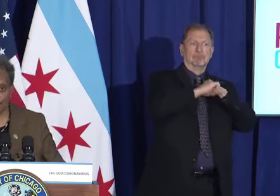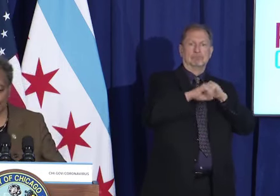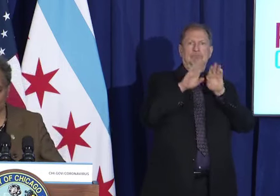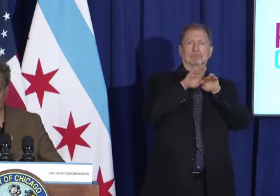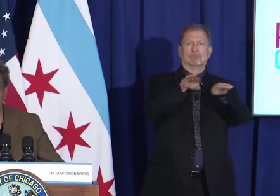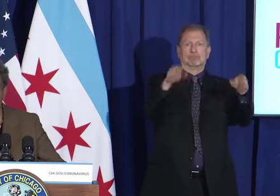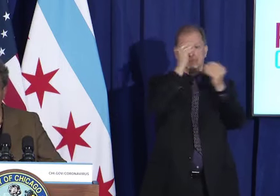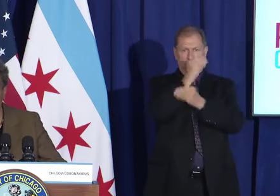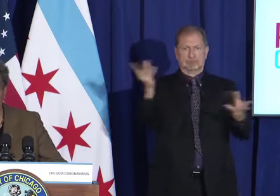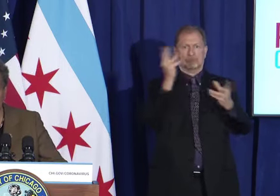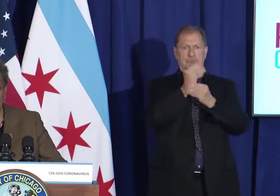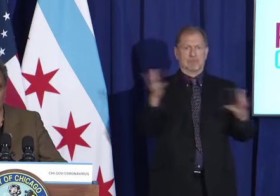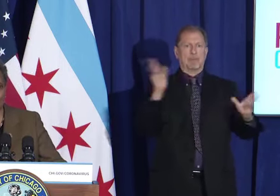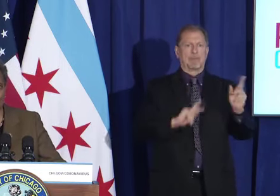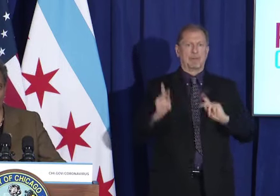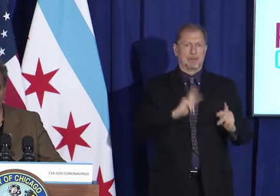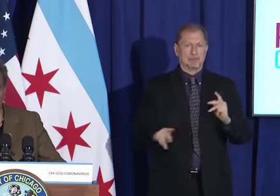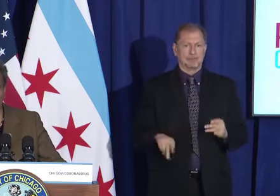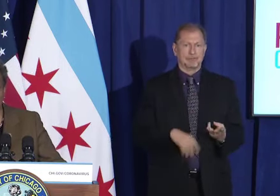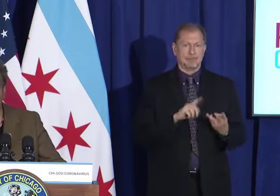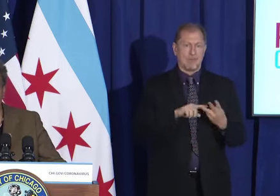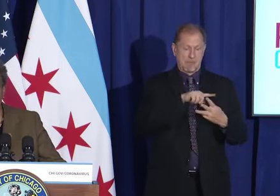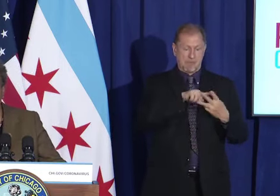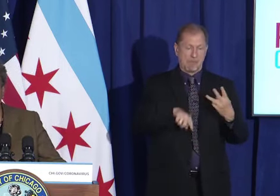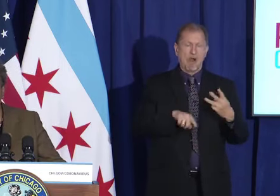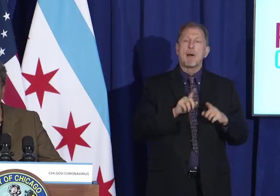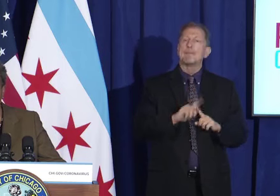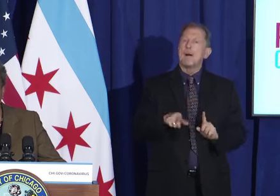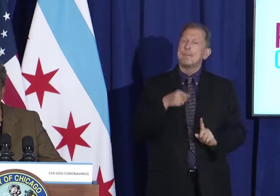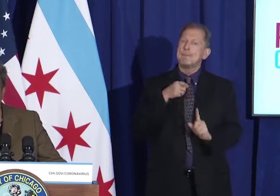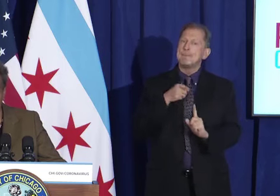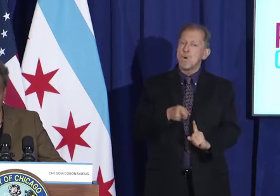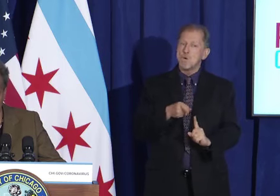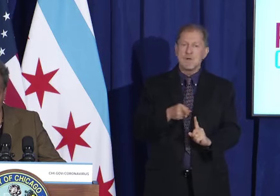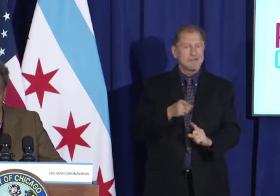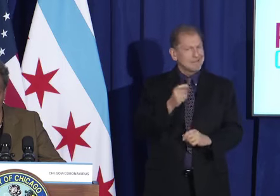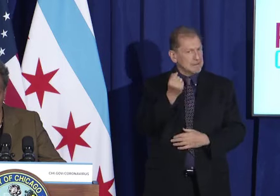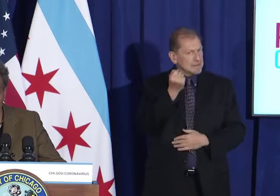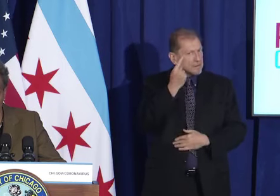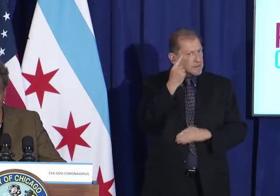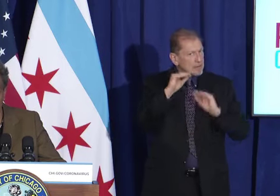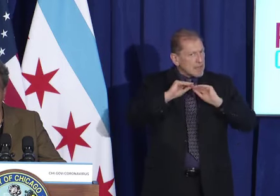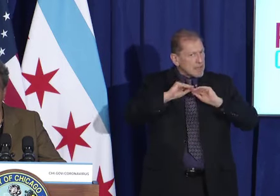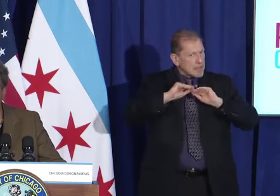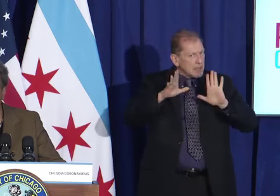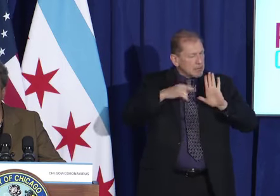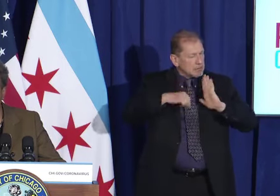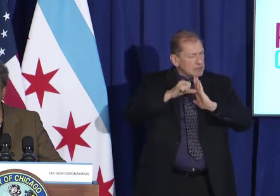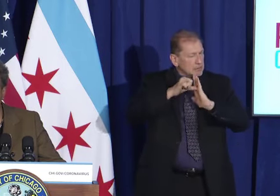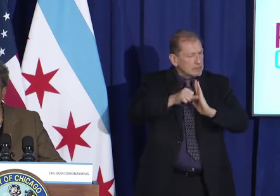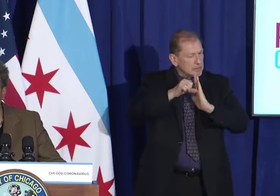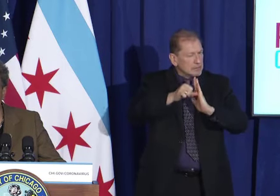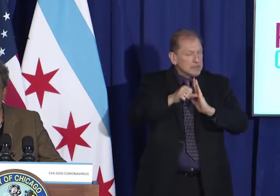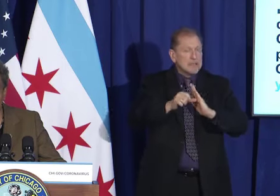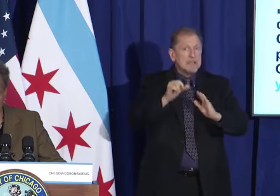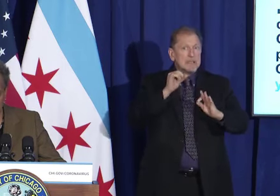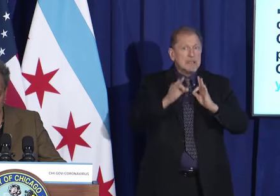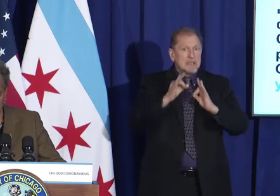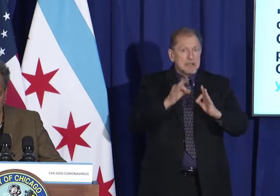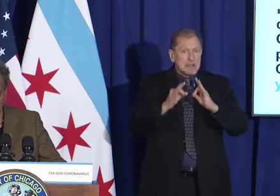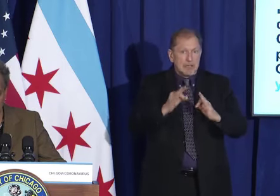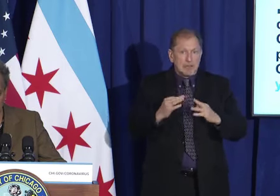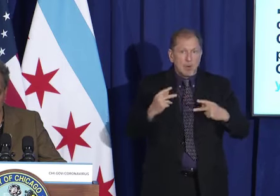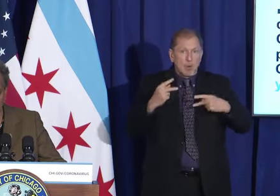here's the bottom line, and I want people to be very clear about this. If we continue on the path we're on,